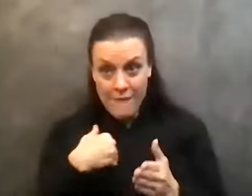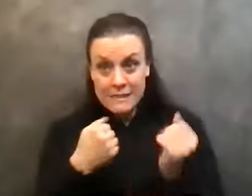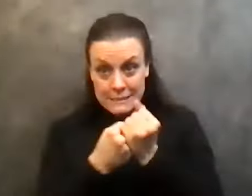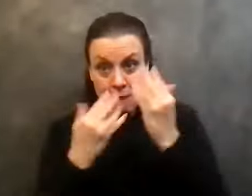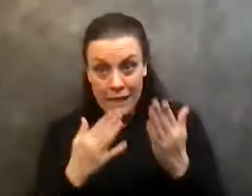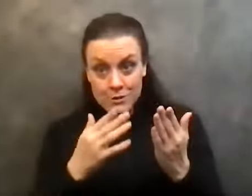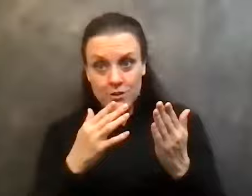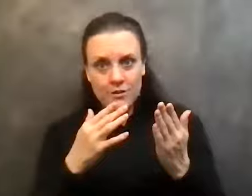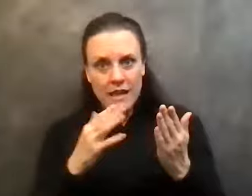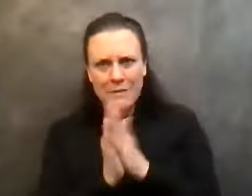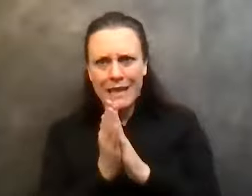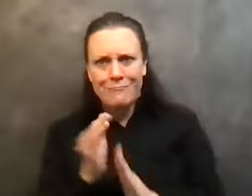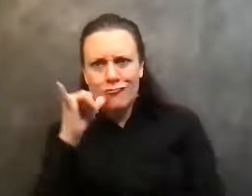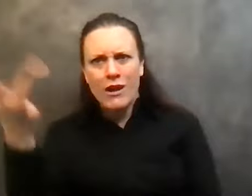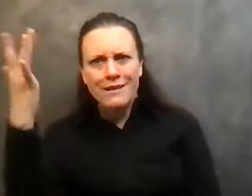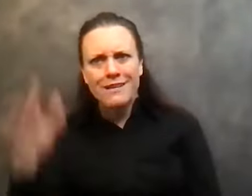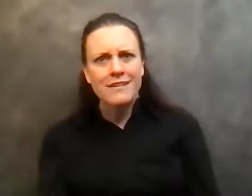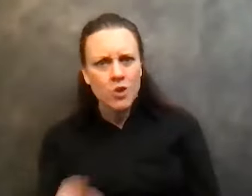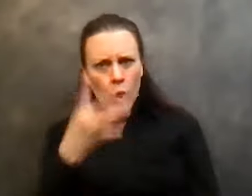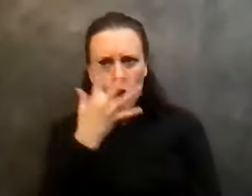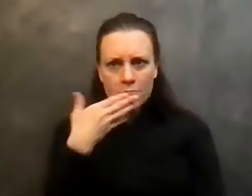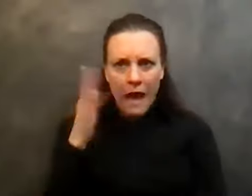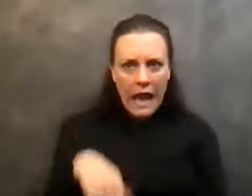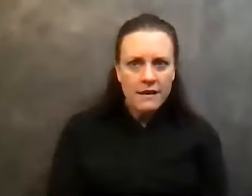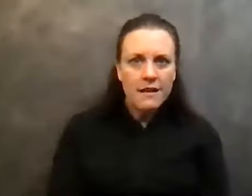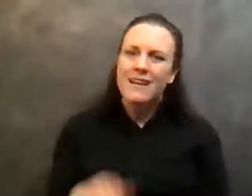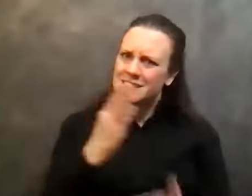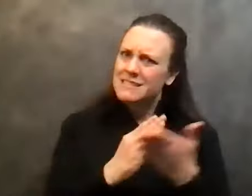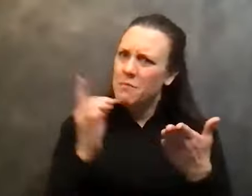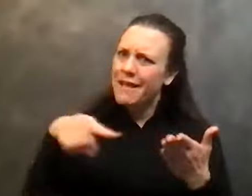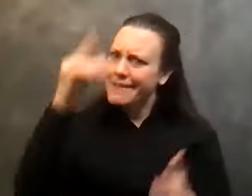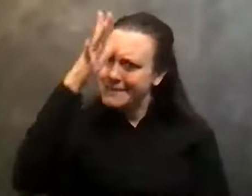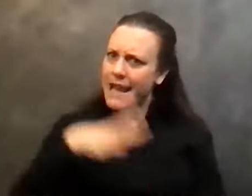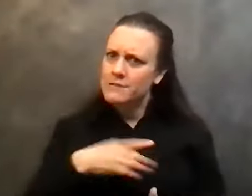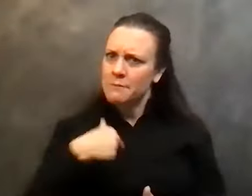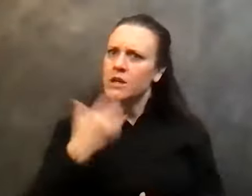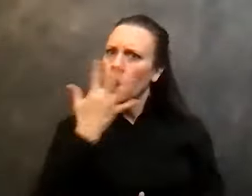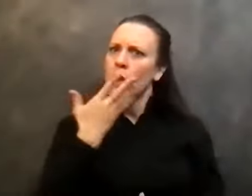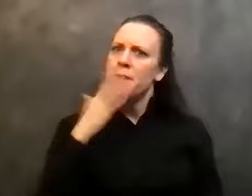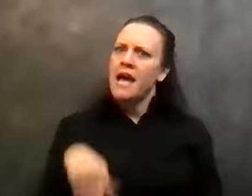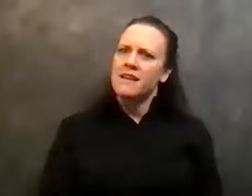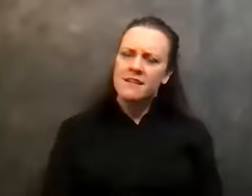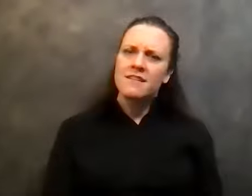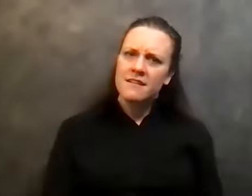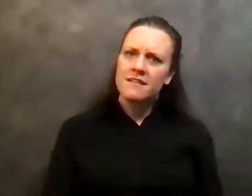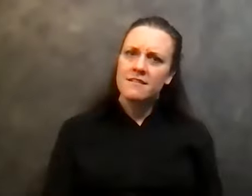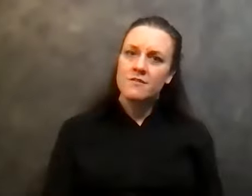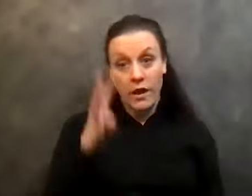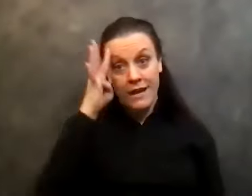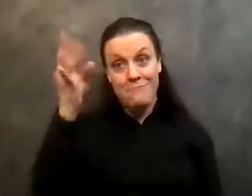you know, make you look bad, you know, and some of these guys are making me look bad. And so, so I, I came up with this idea. We were going to go